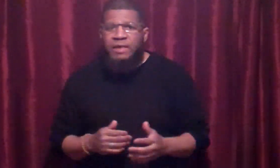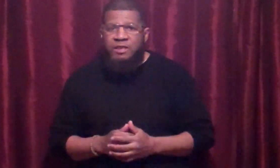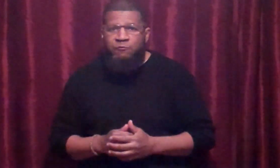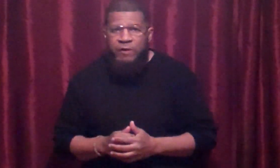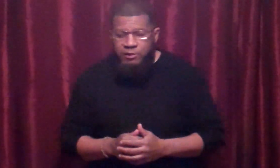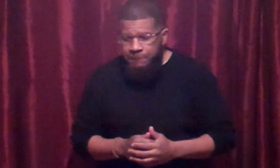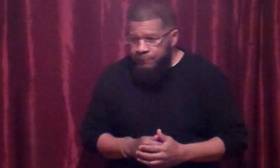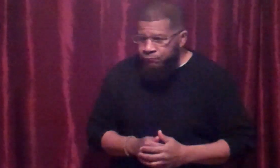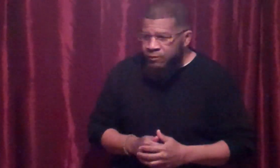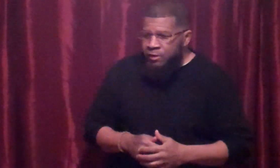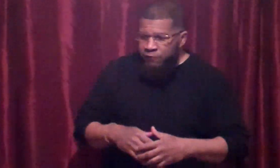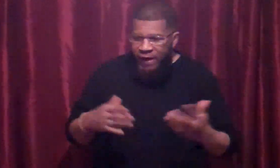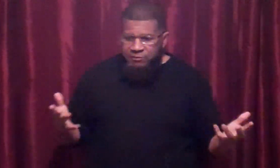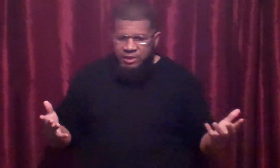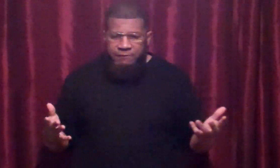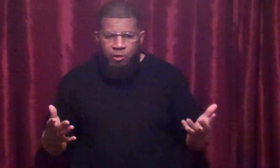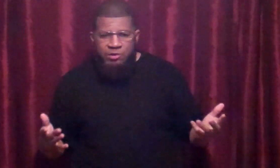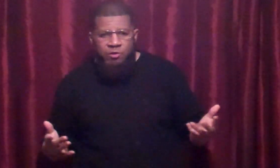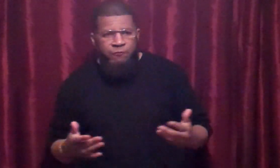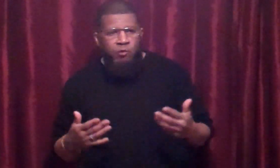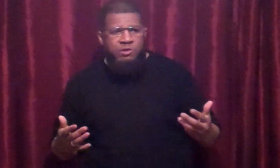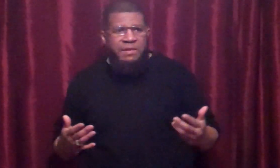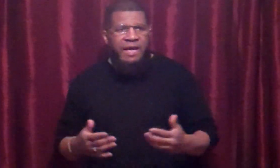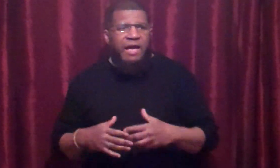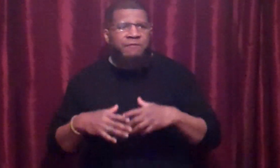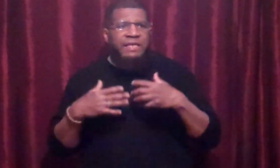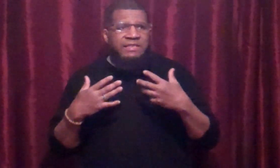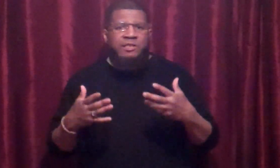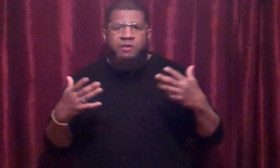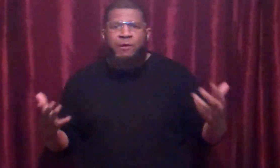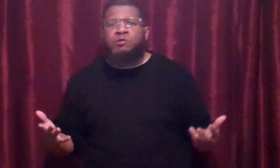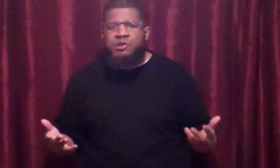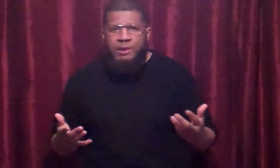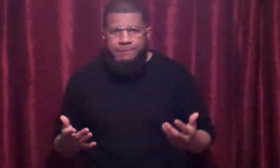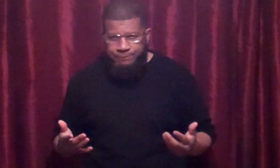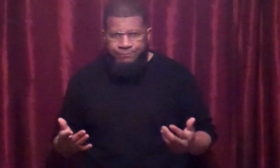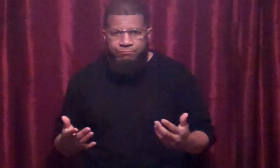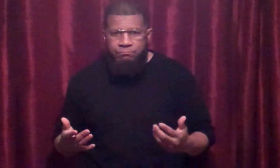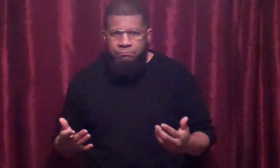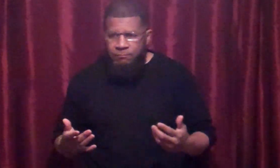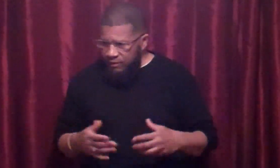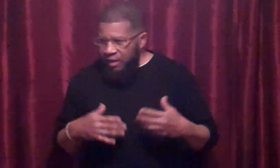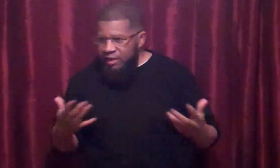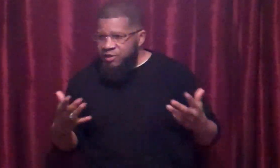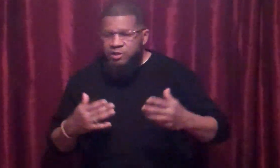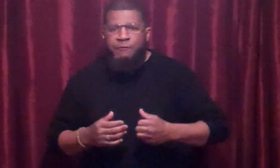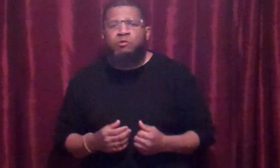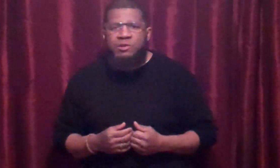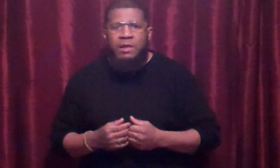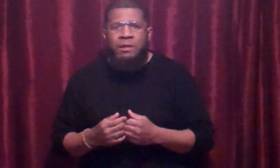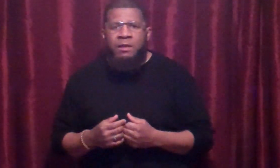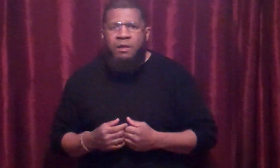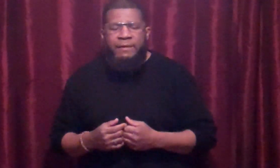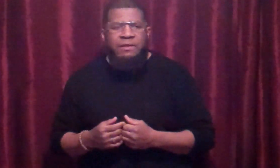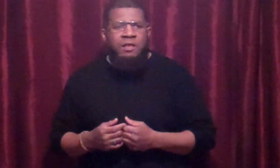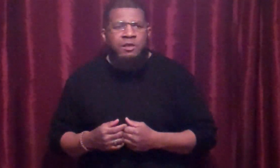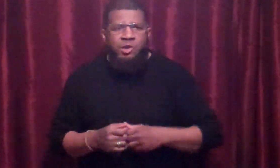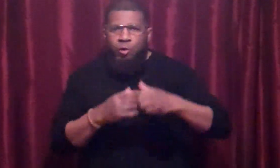that defense. 5'7 also forced me to have a sense of urgency, a sense of urgency, all right? So,